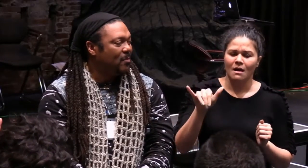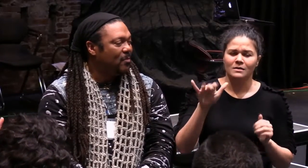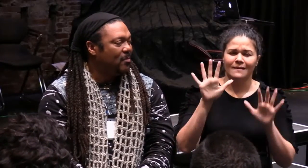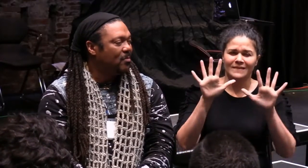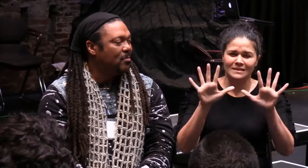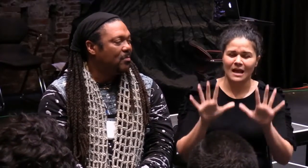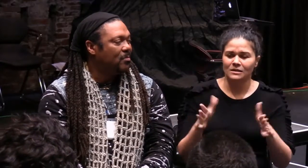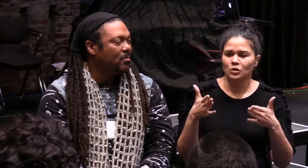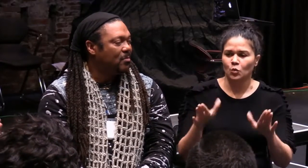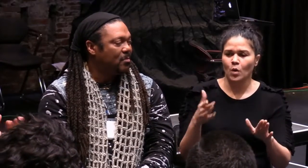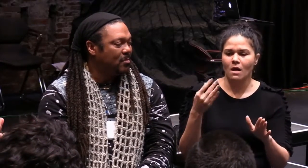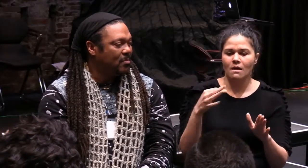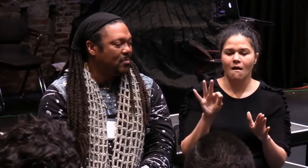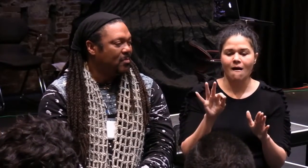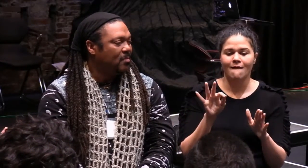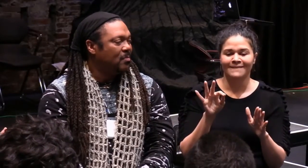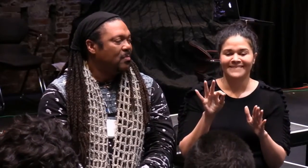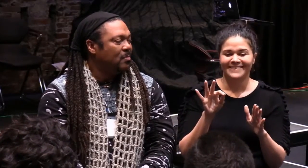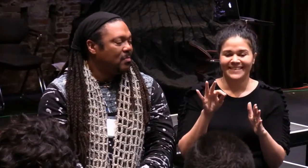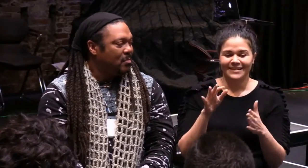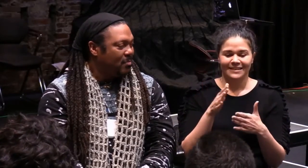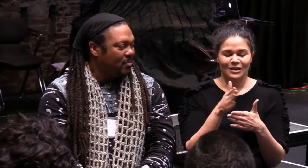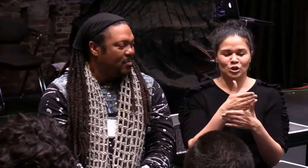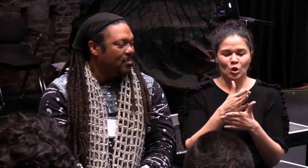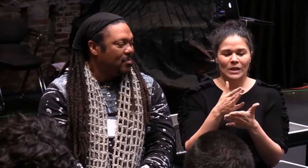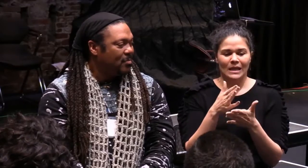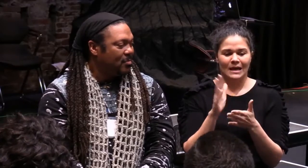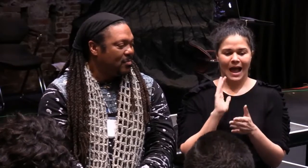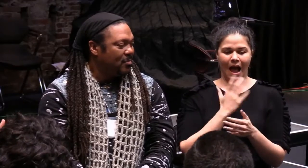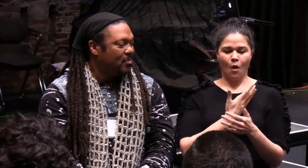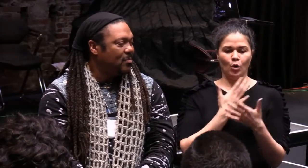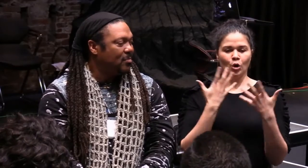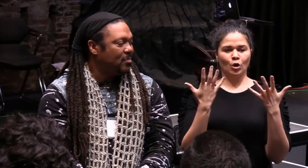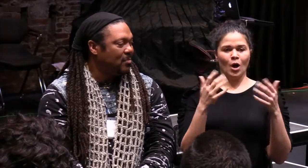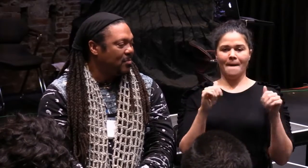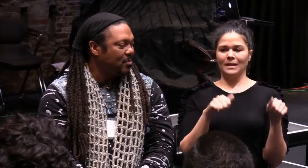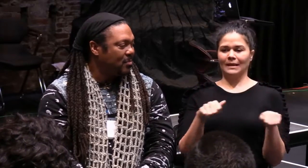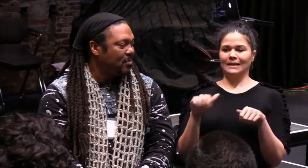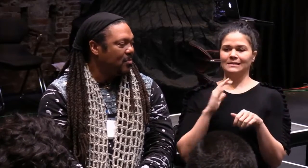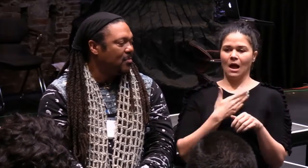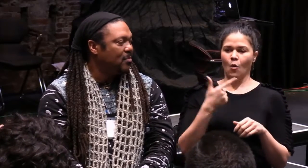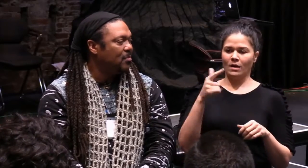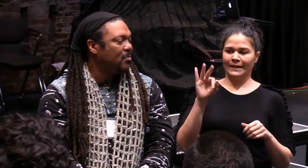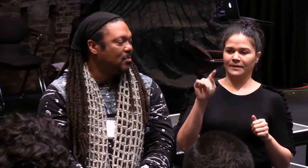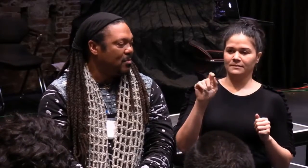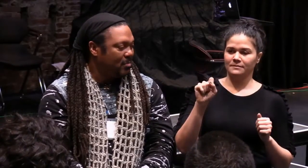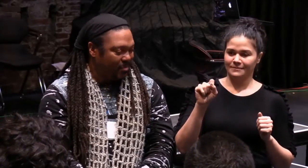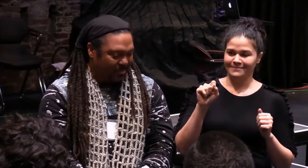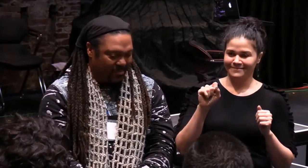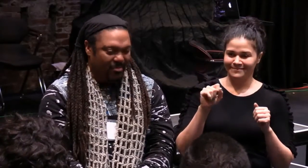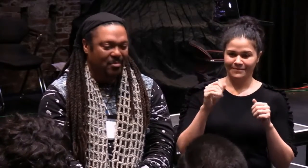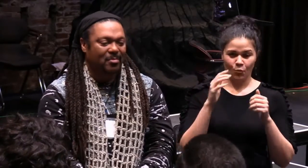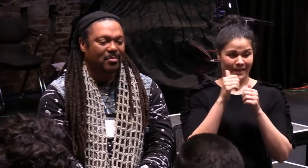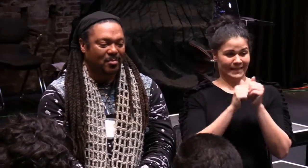Tools. That's a key word. That's a fabulous way to talk about our abilities, our gifts